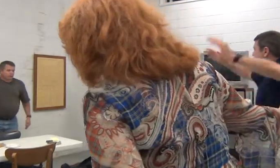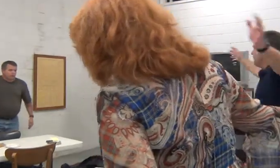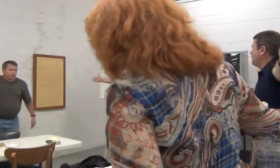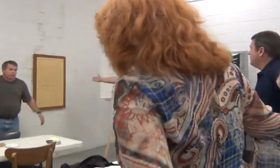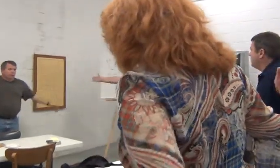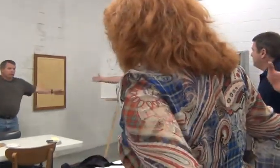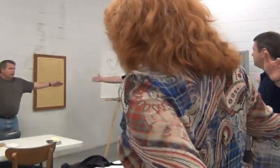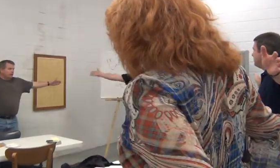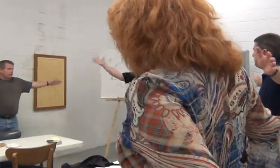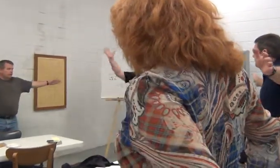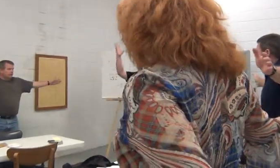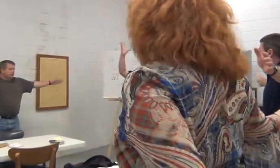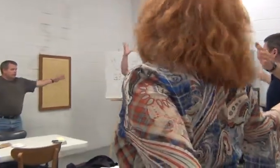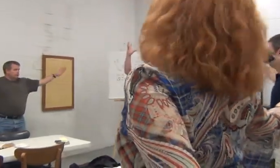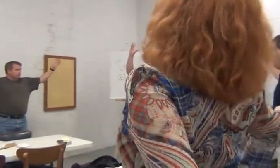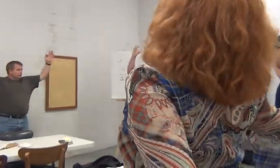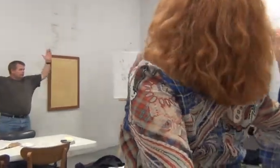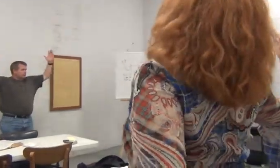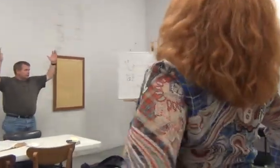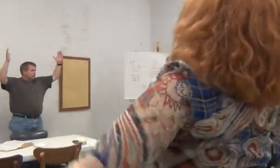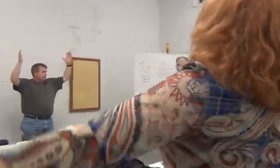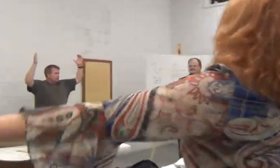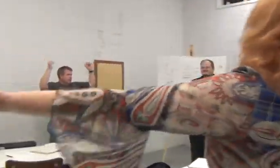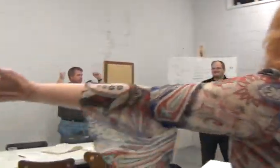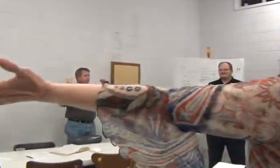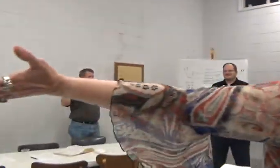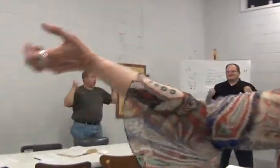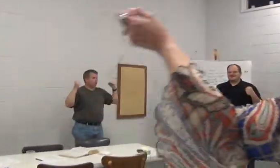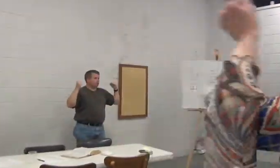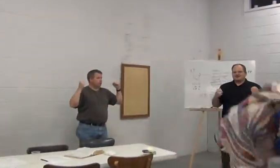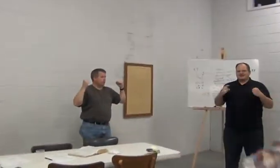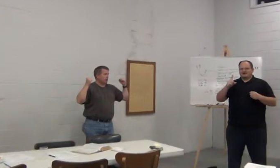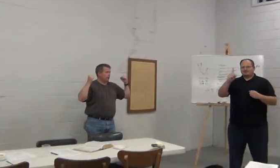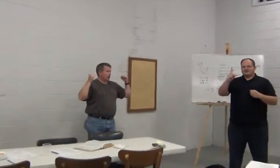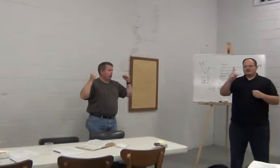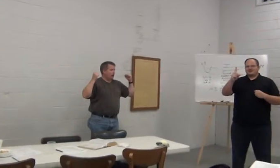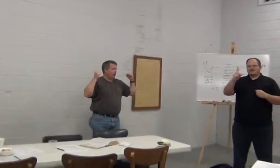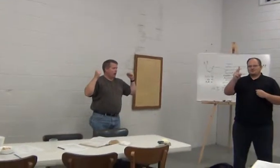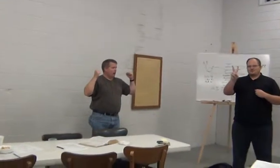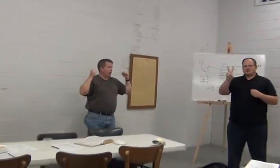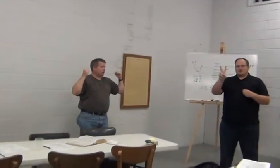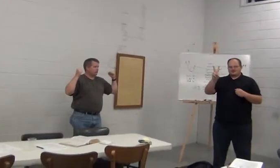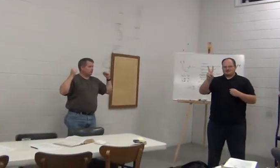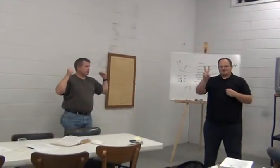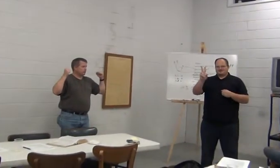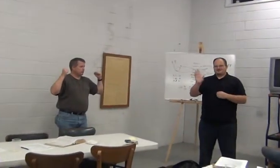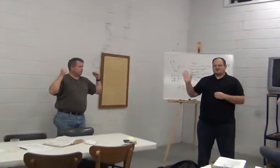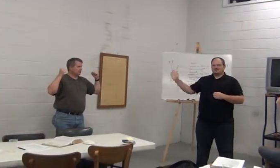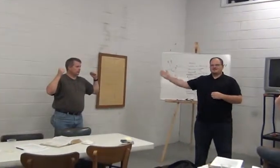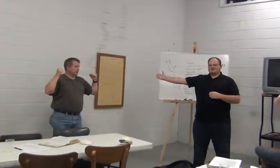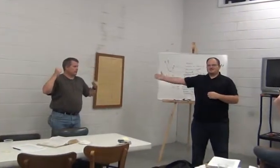Believe the good news. Receive the Holy Spirit. Receive the Holy Spirit. All right. Number one has two parts. What is it?